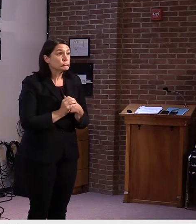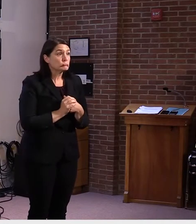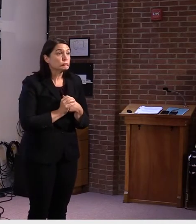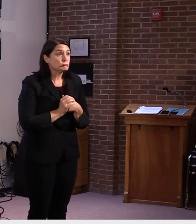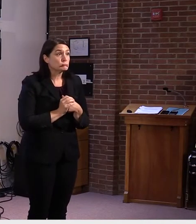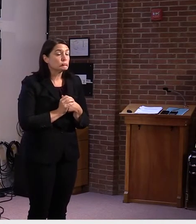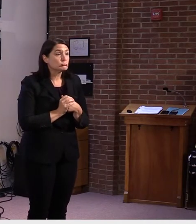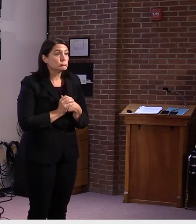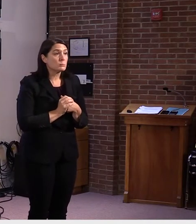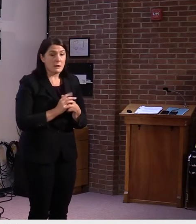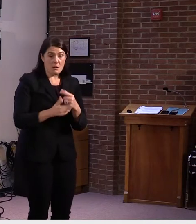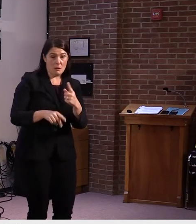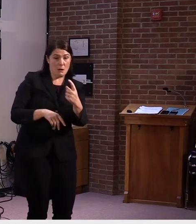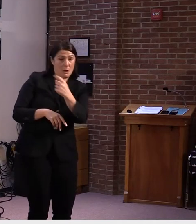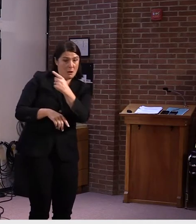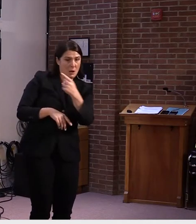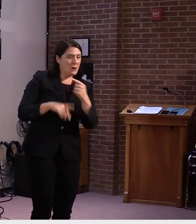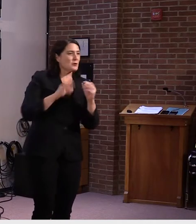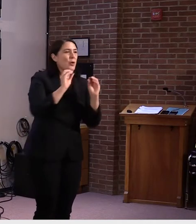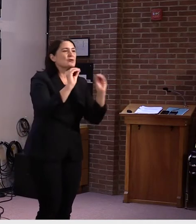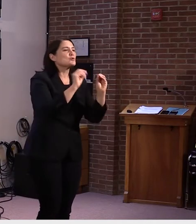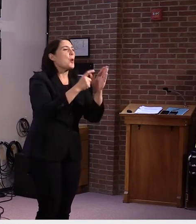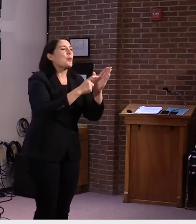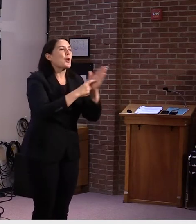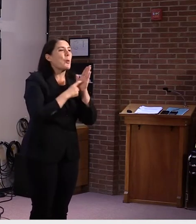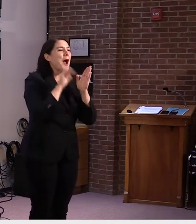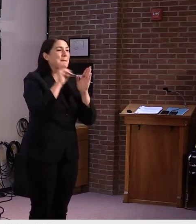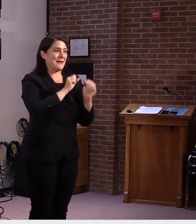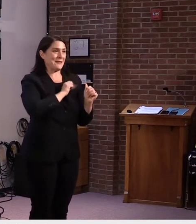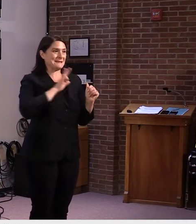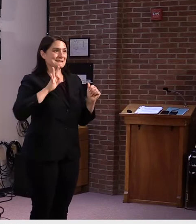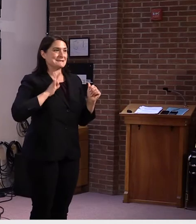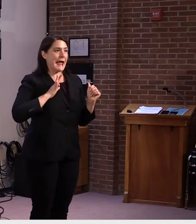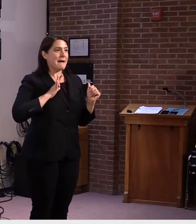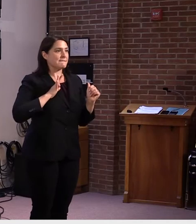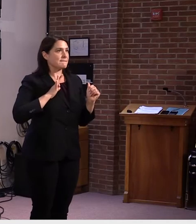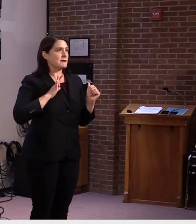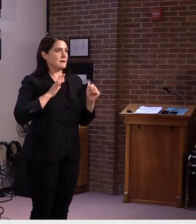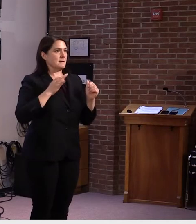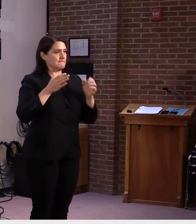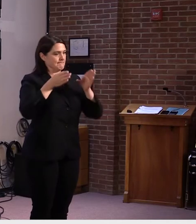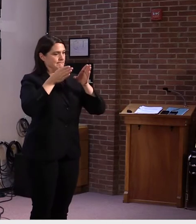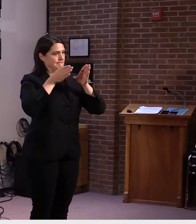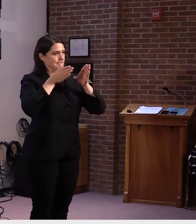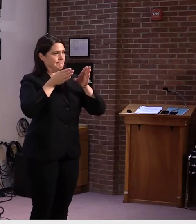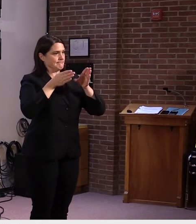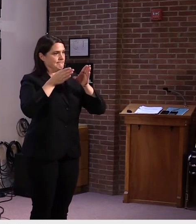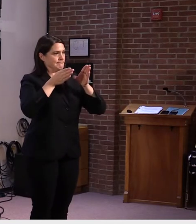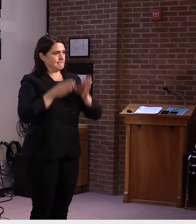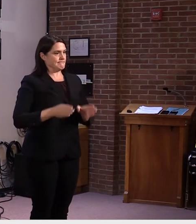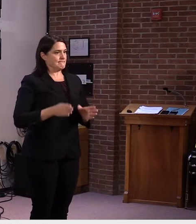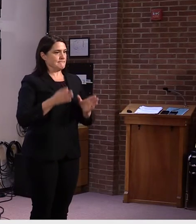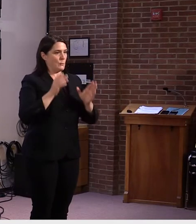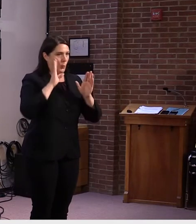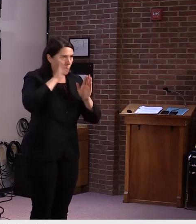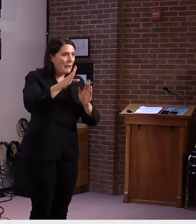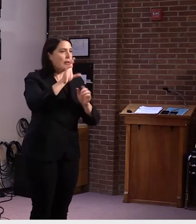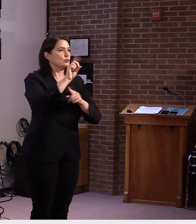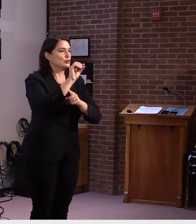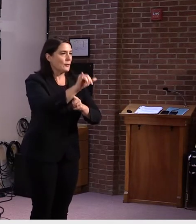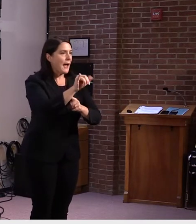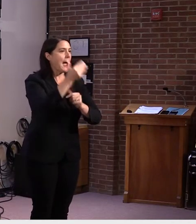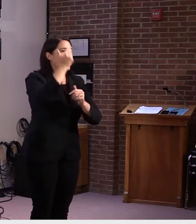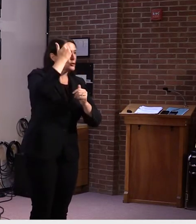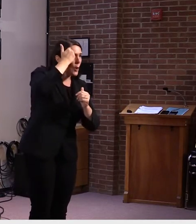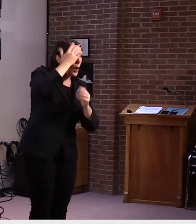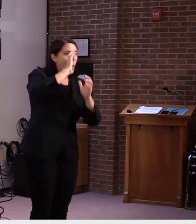So there isn't necessarily going to be a requirement that they be equipped with internet and, um, you know, technology